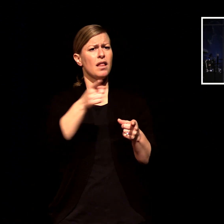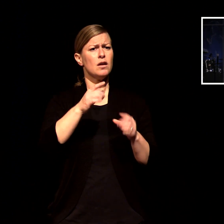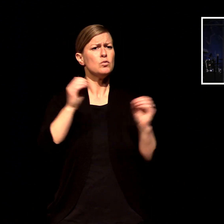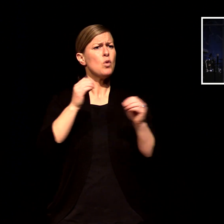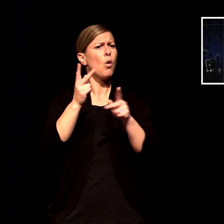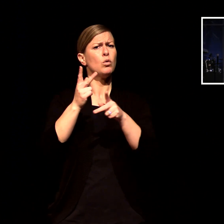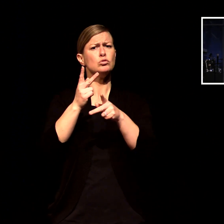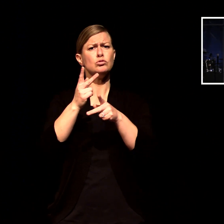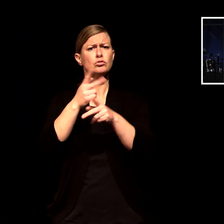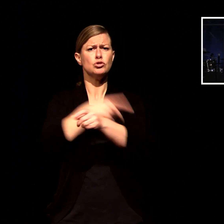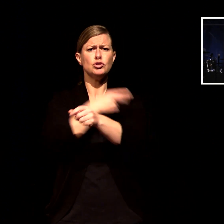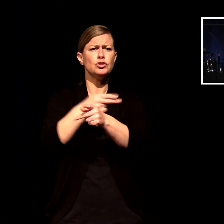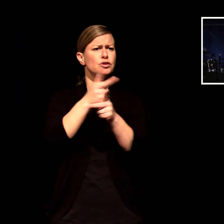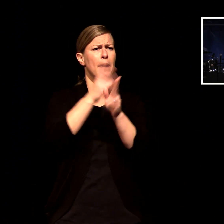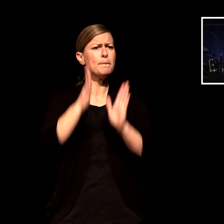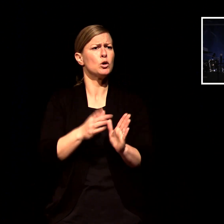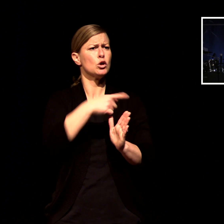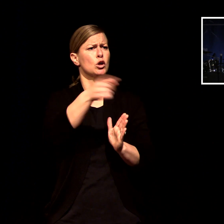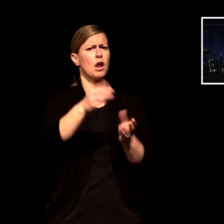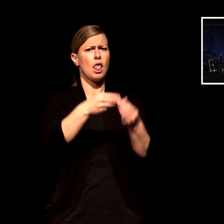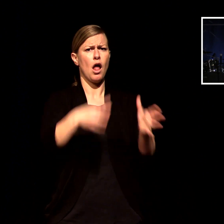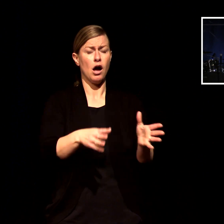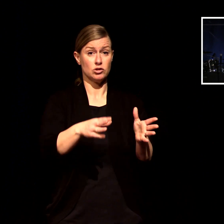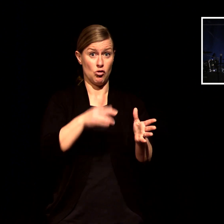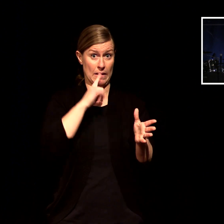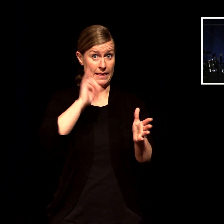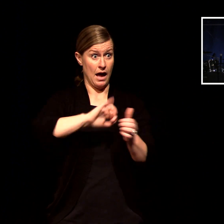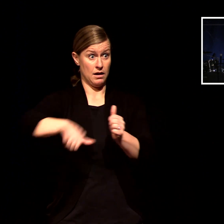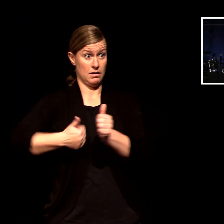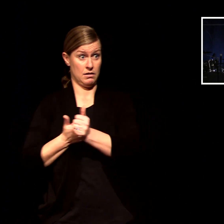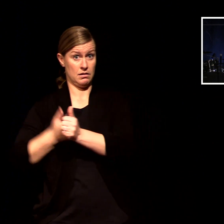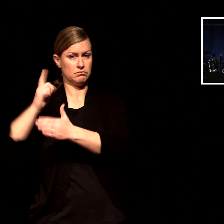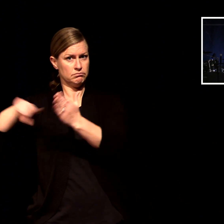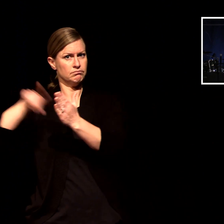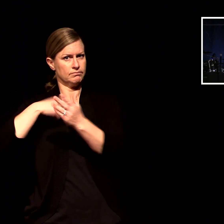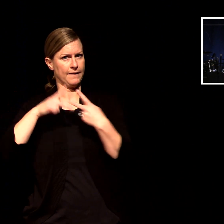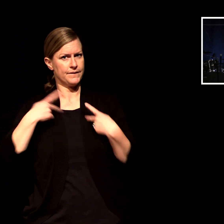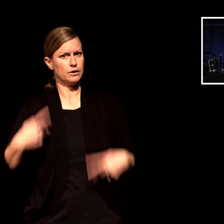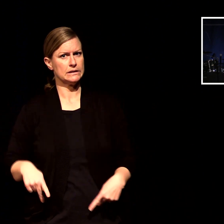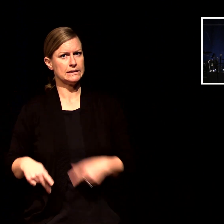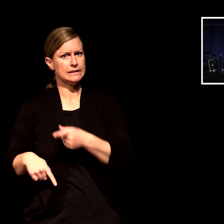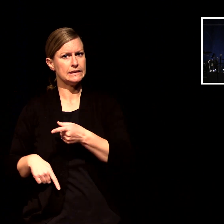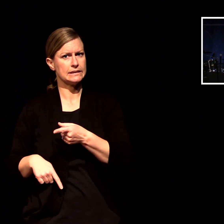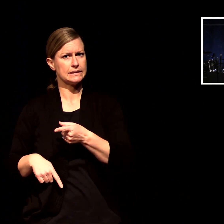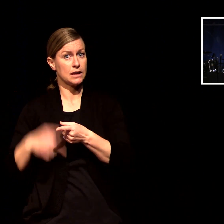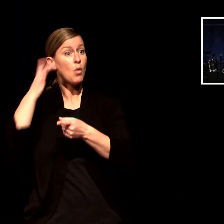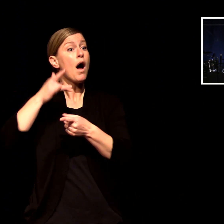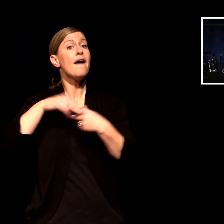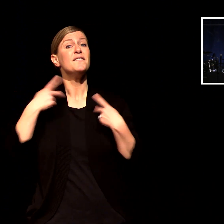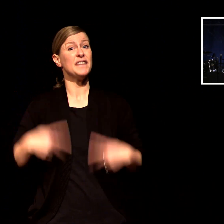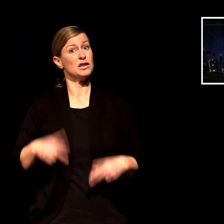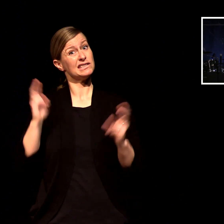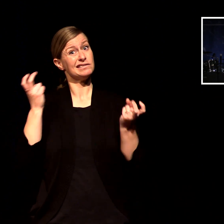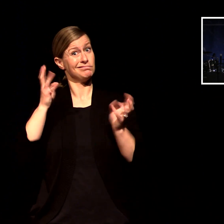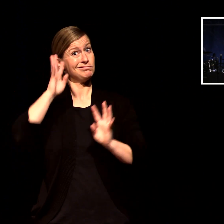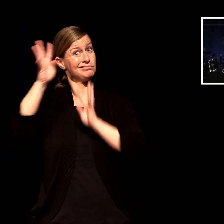relationship it was all about regulations they gave people a back-breaking